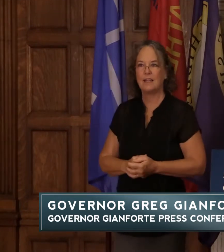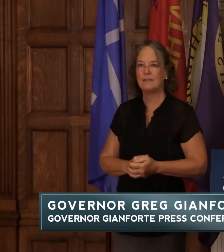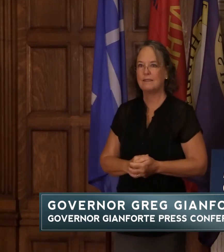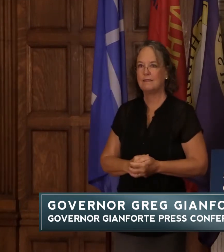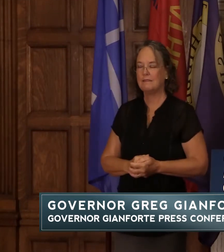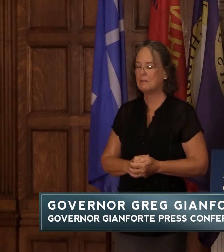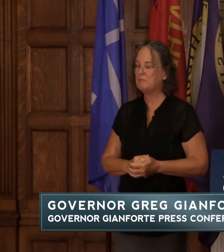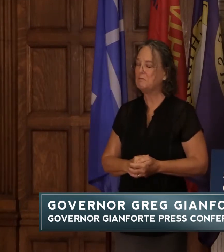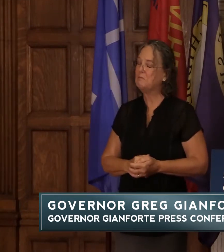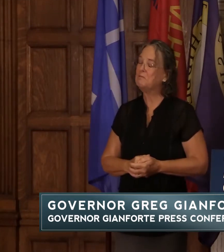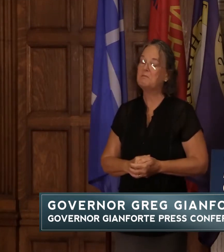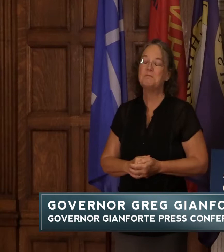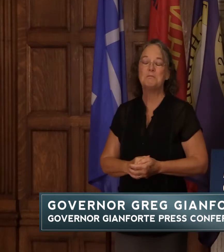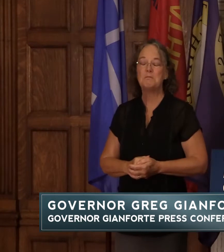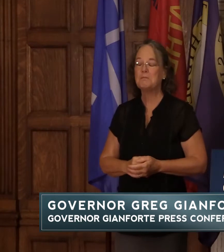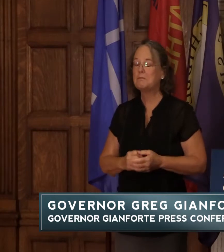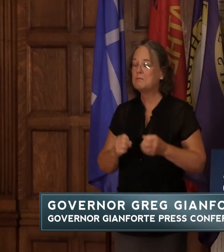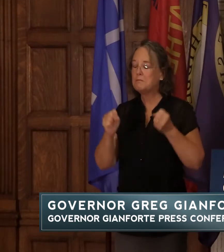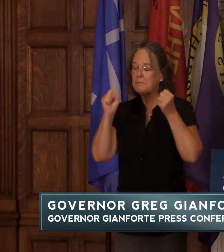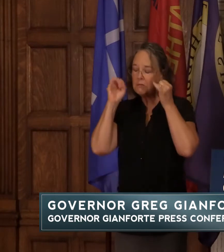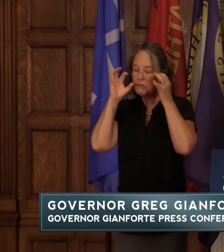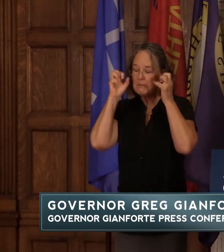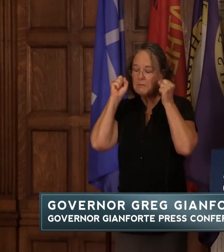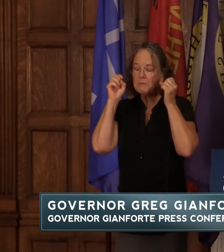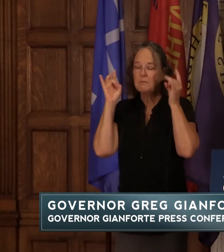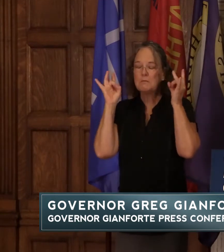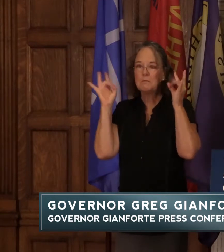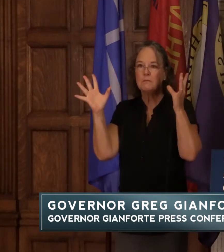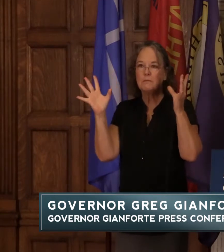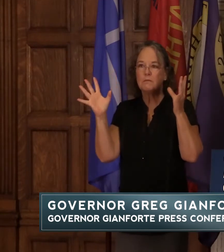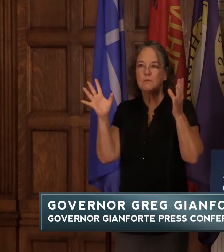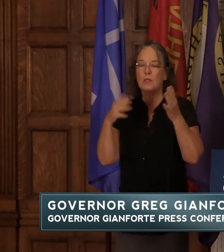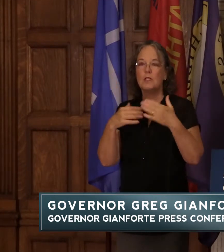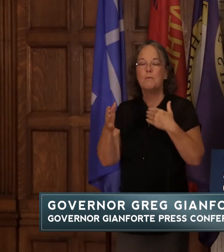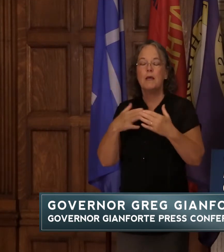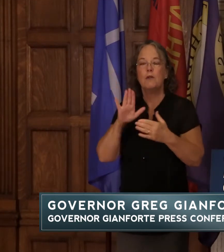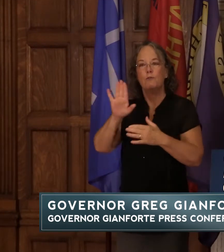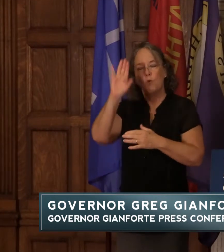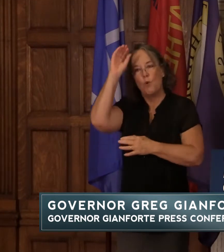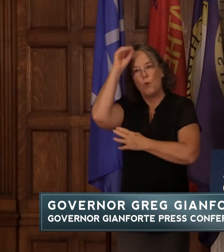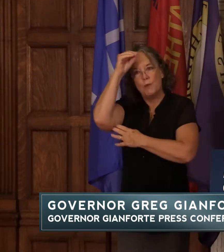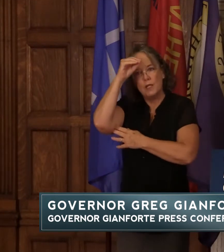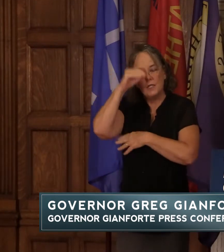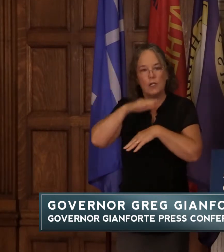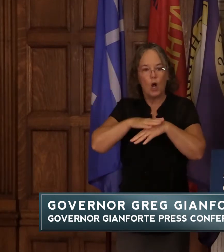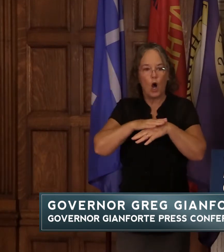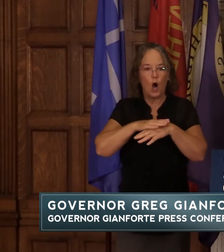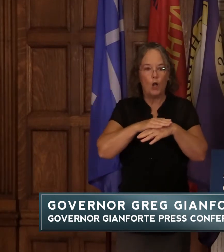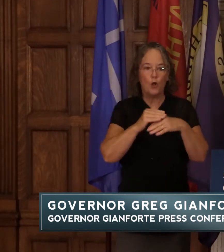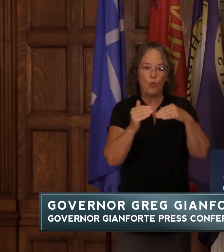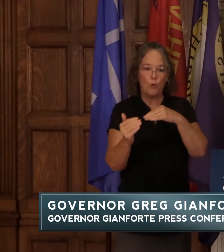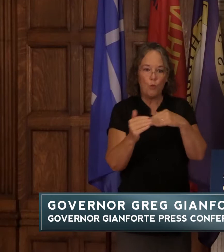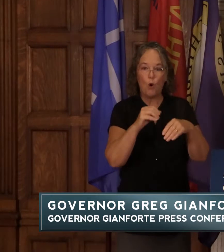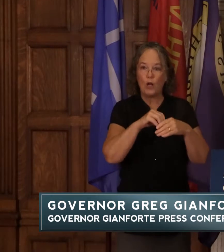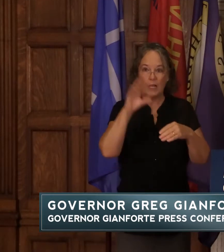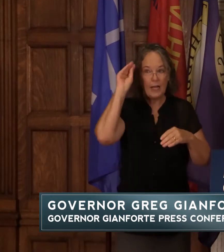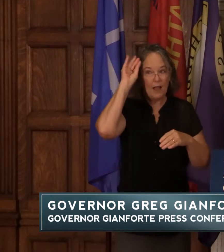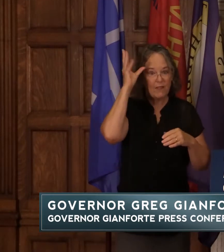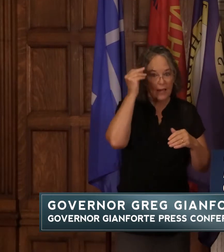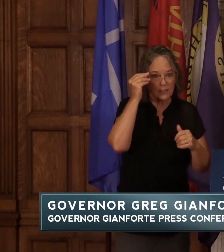i don't have to tell you they were appalling regardless of your opinion on the war in afghanistan